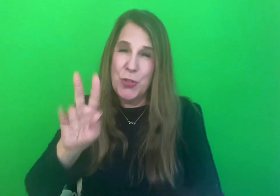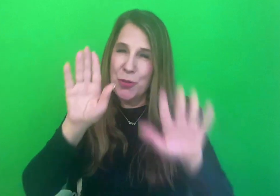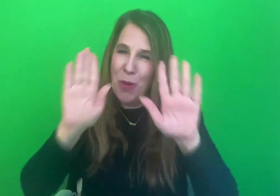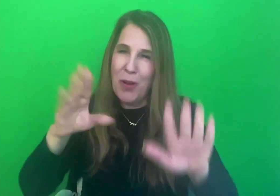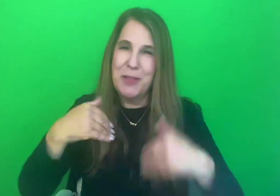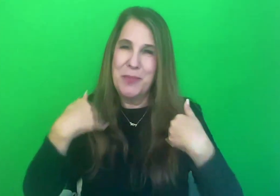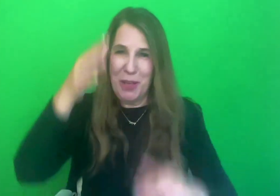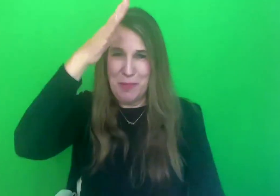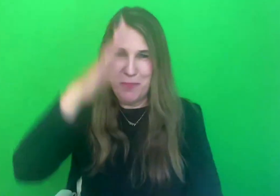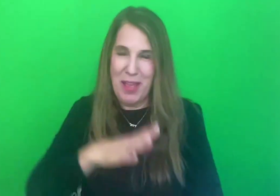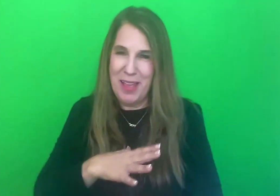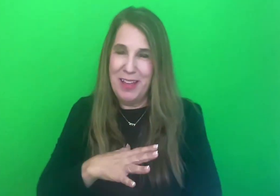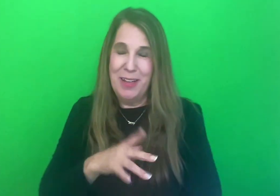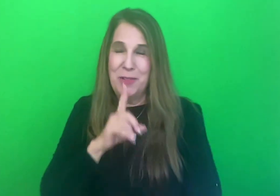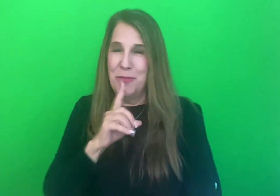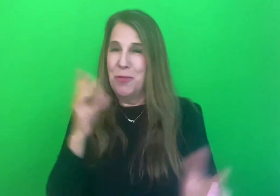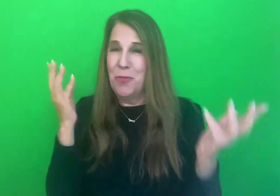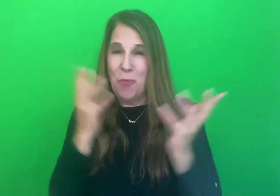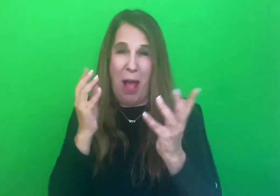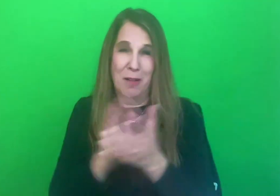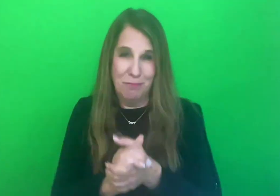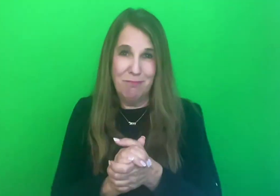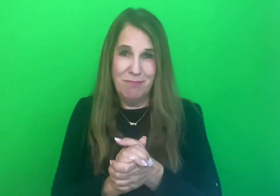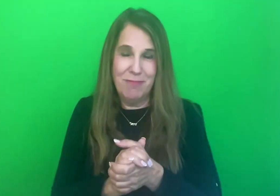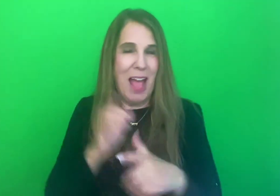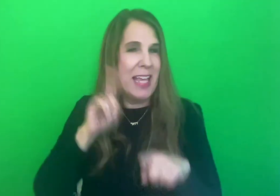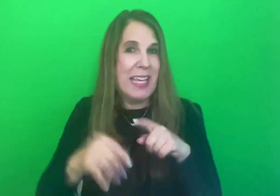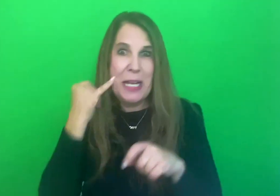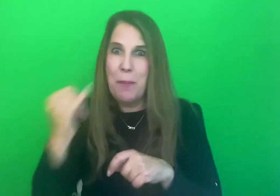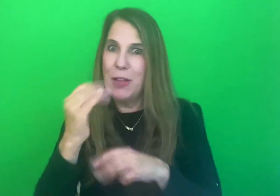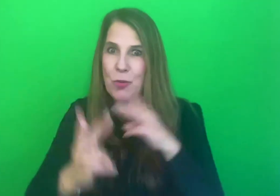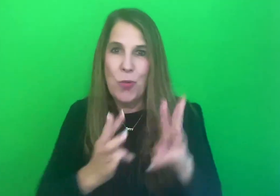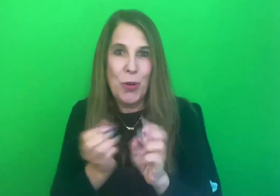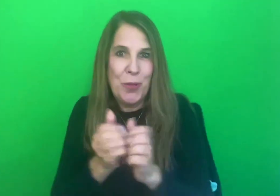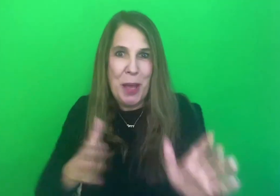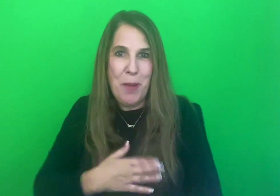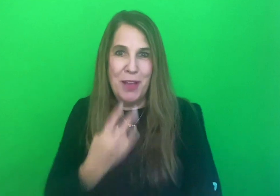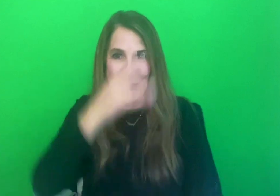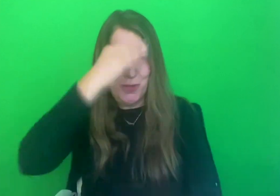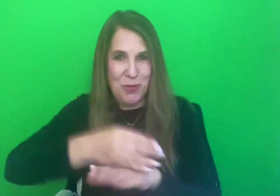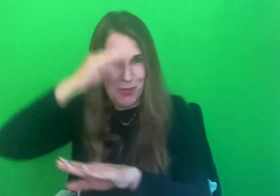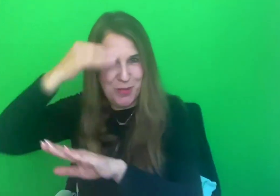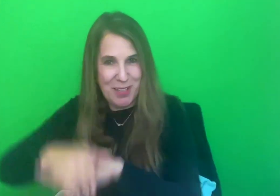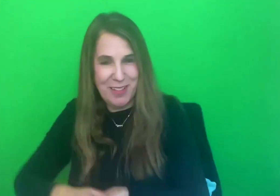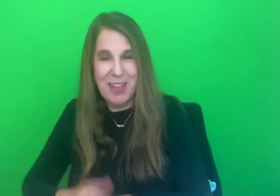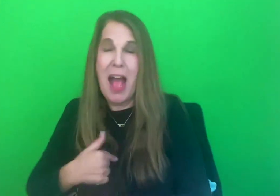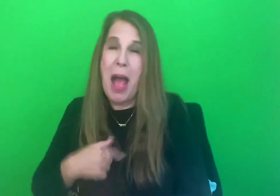men, the rubber meets the road. I cannot imagine this world without my two sons. I am biased,